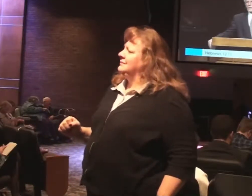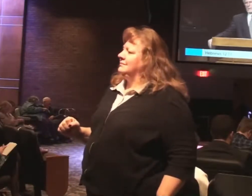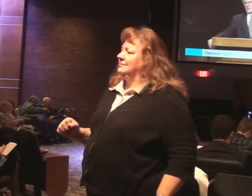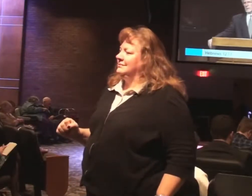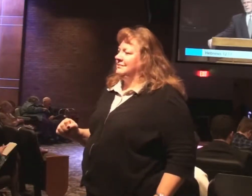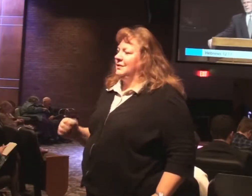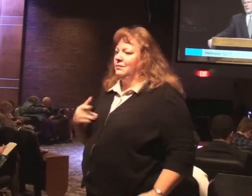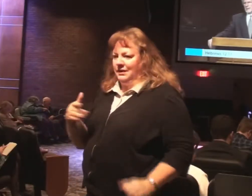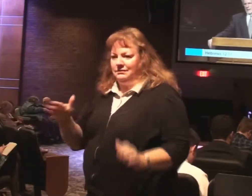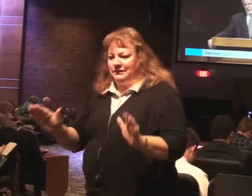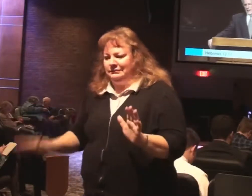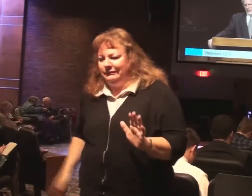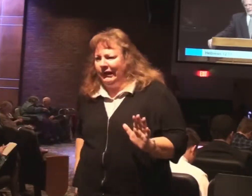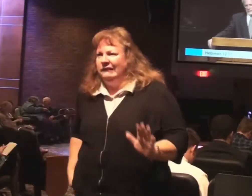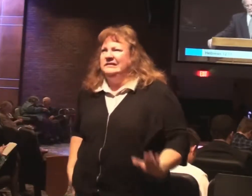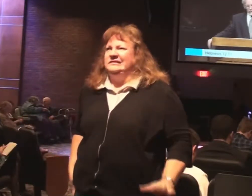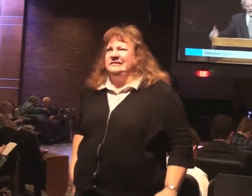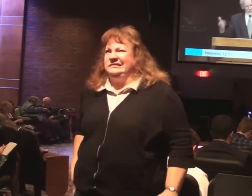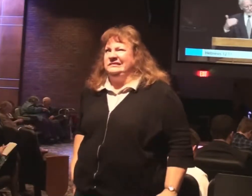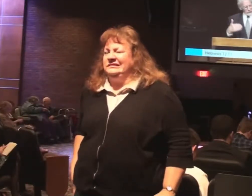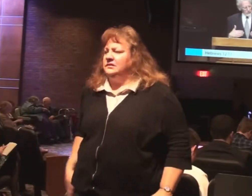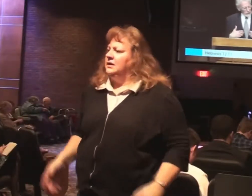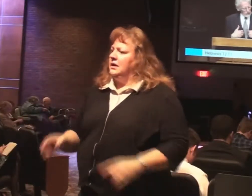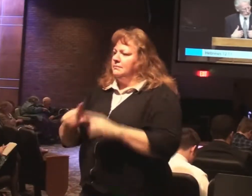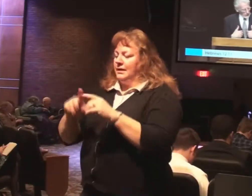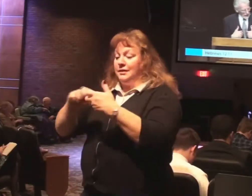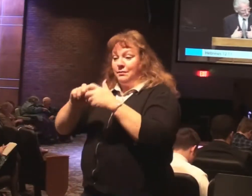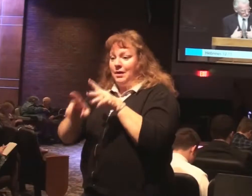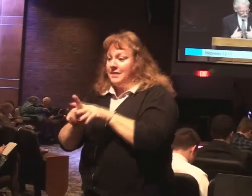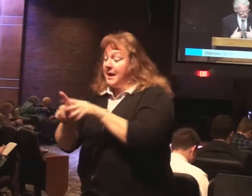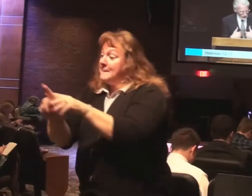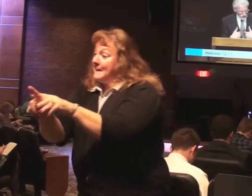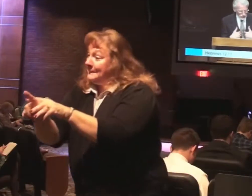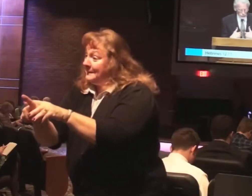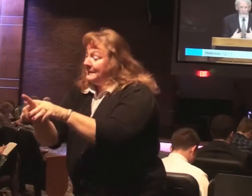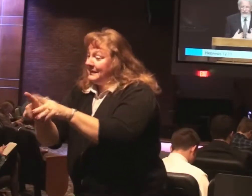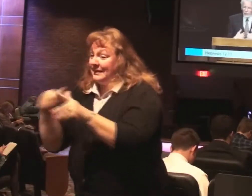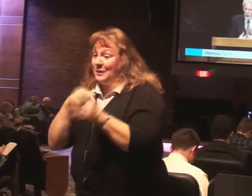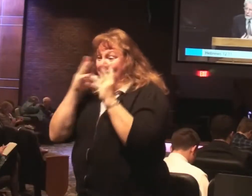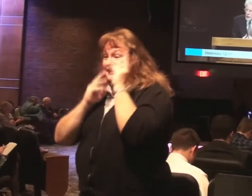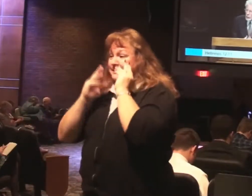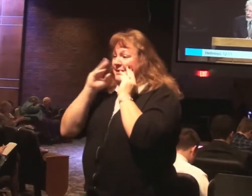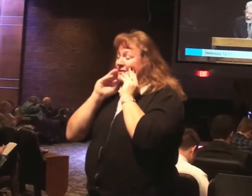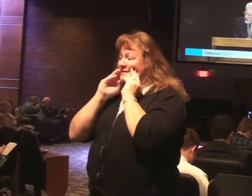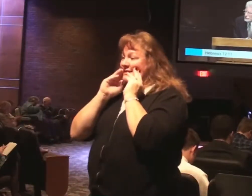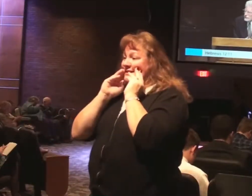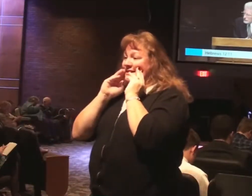of discipline. The trials that come into our lives as God's children. There are no accidents.